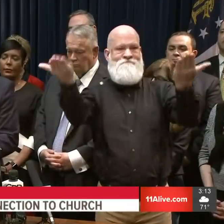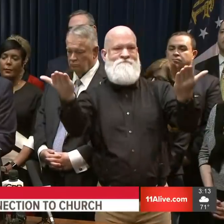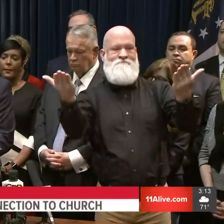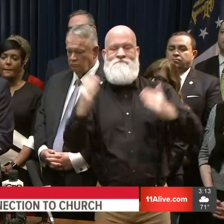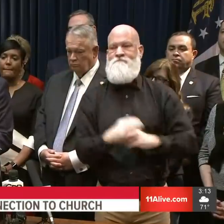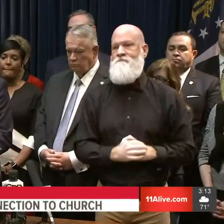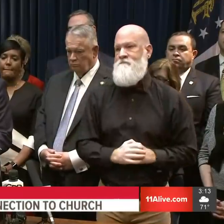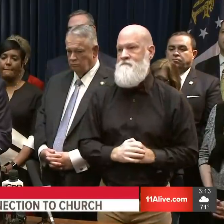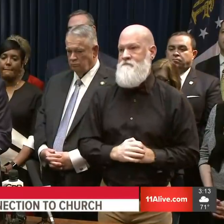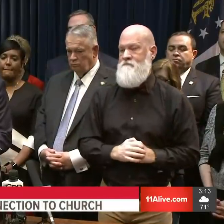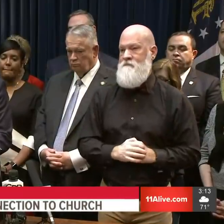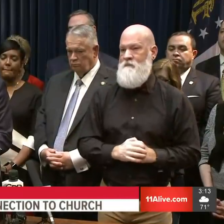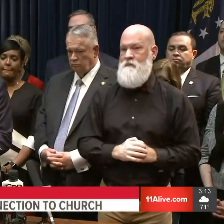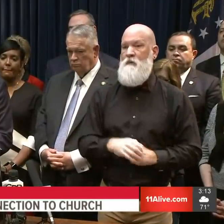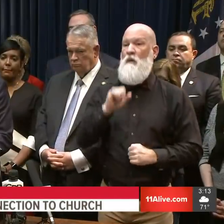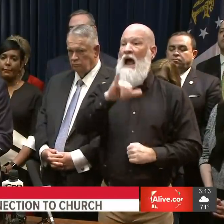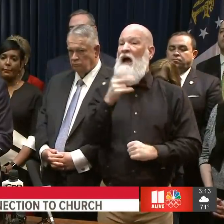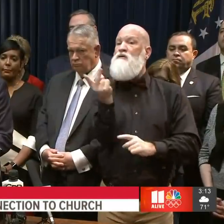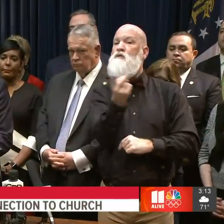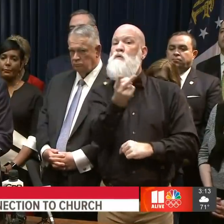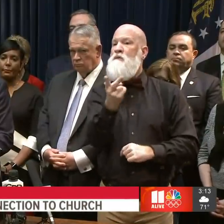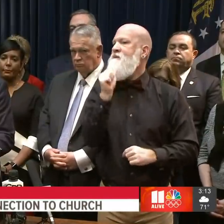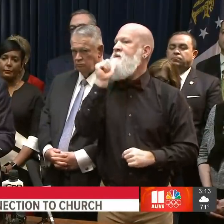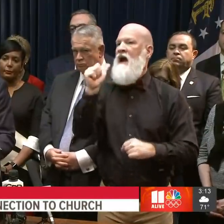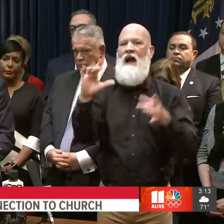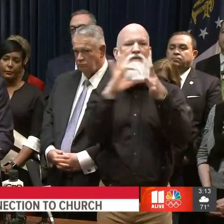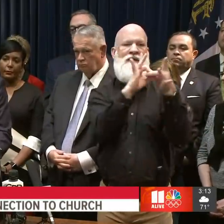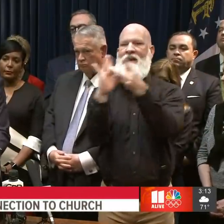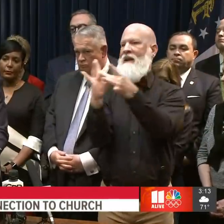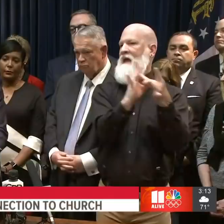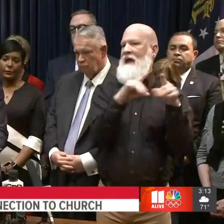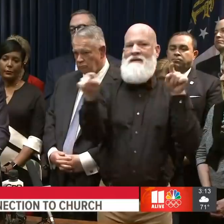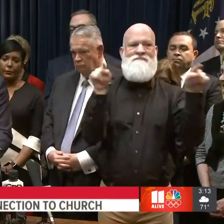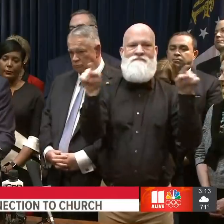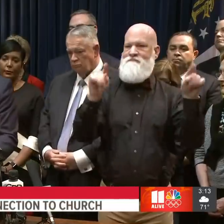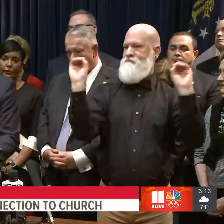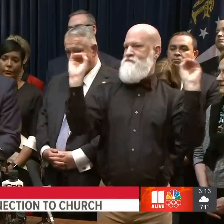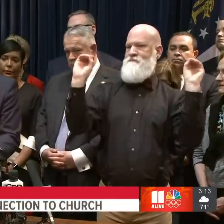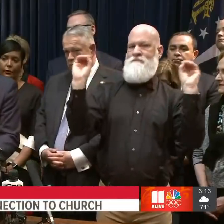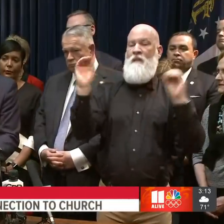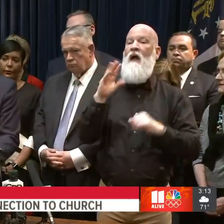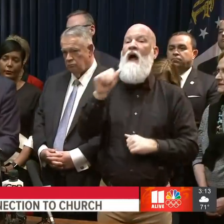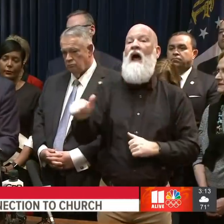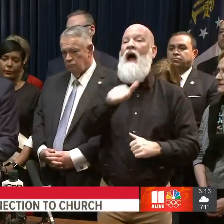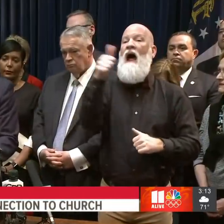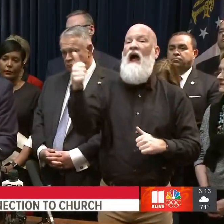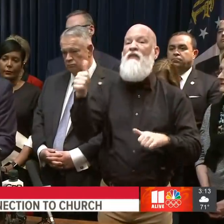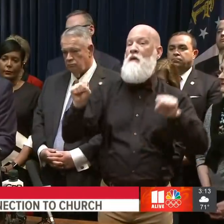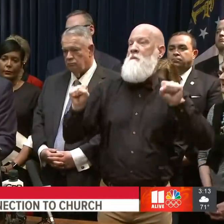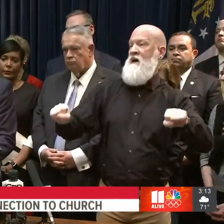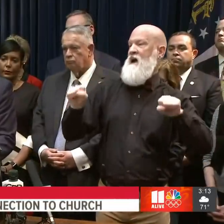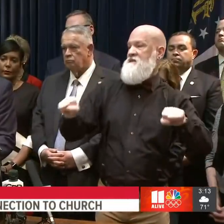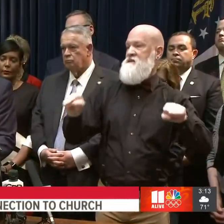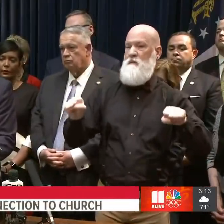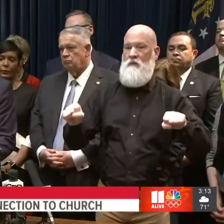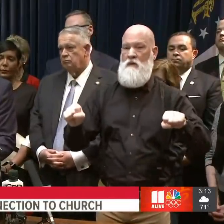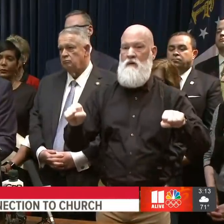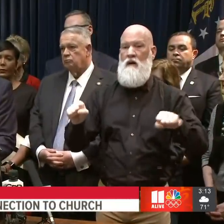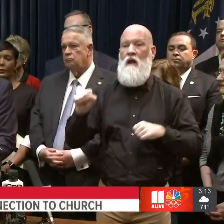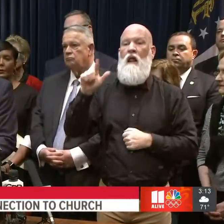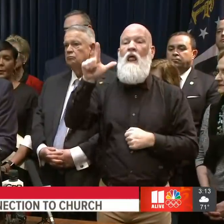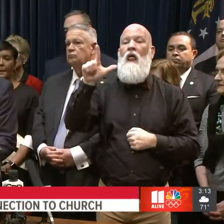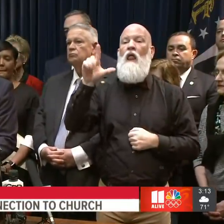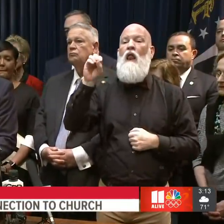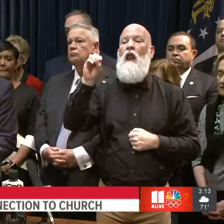cases. The other two preserved presumed positive cases involve a resident of Lowndes County and